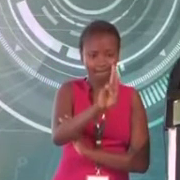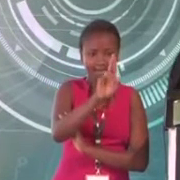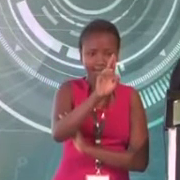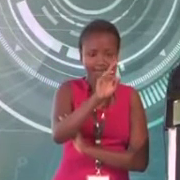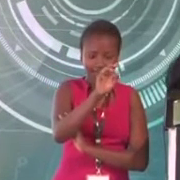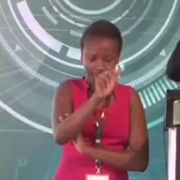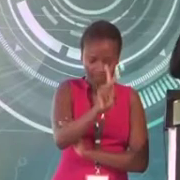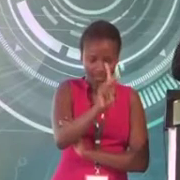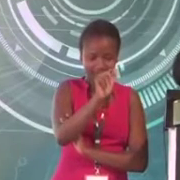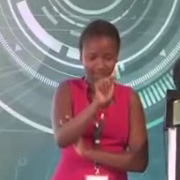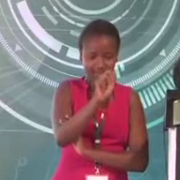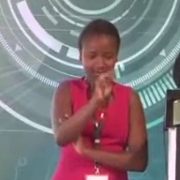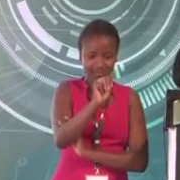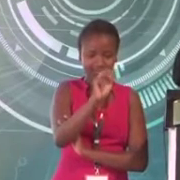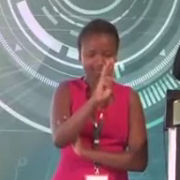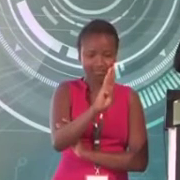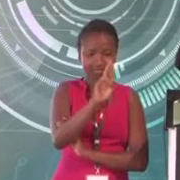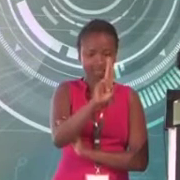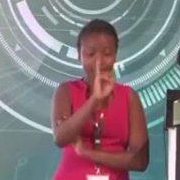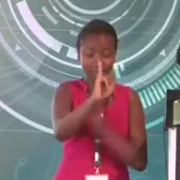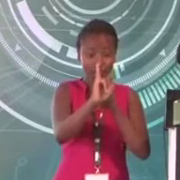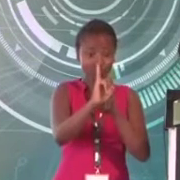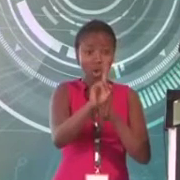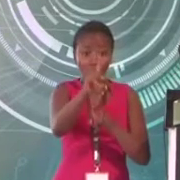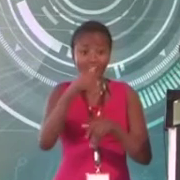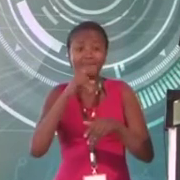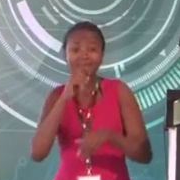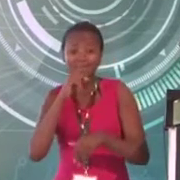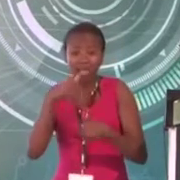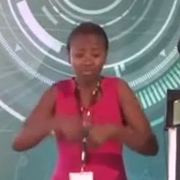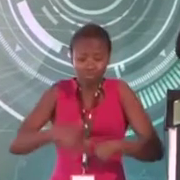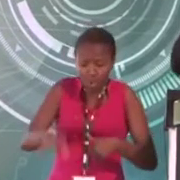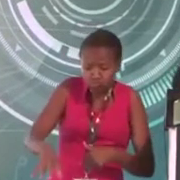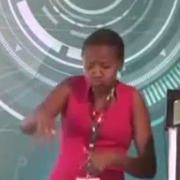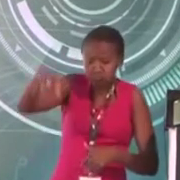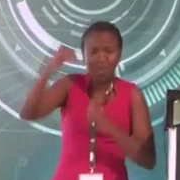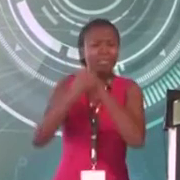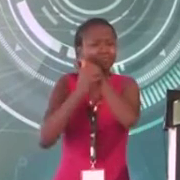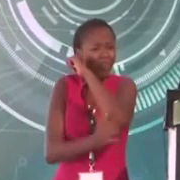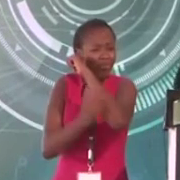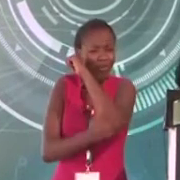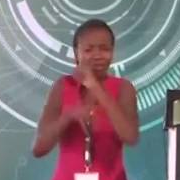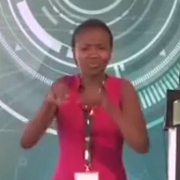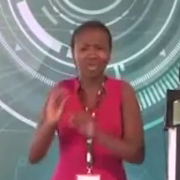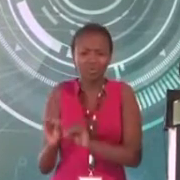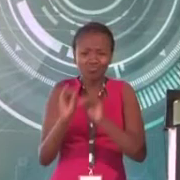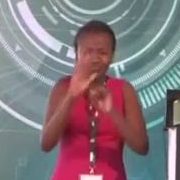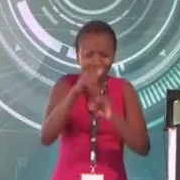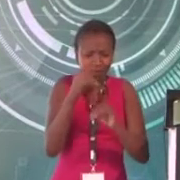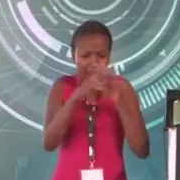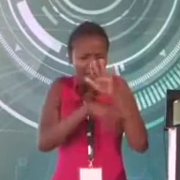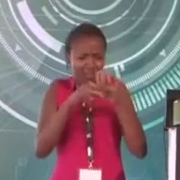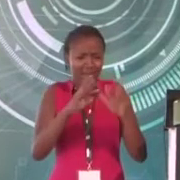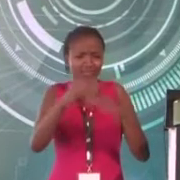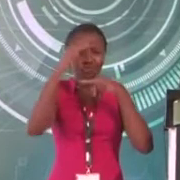boy who had grown up in poverty was now transiting from primary to secondary, and they were highlighting the